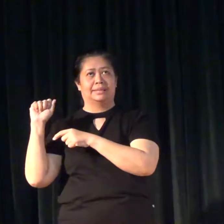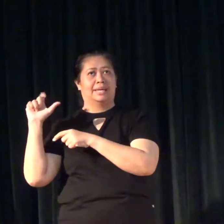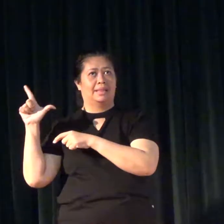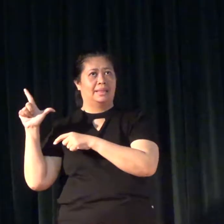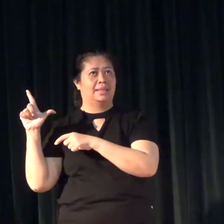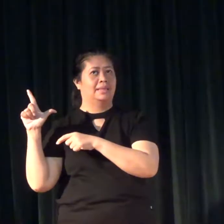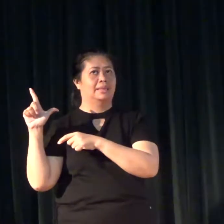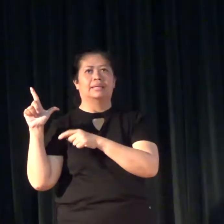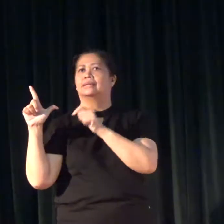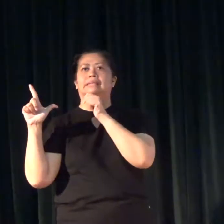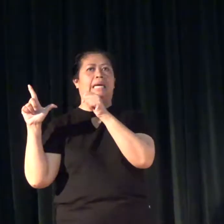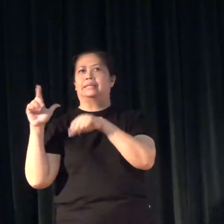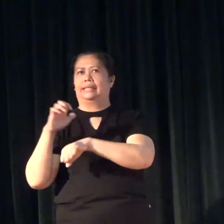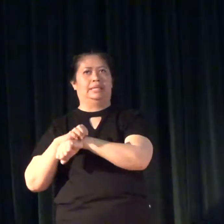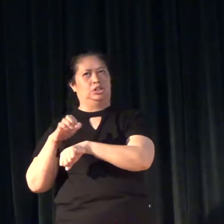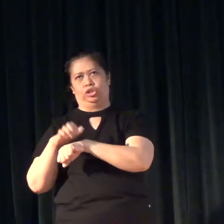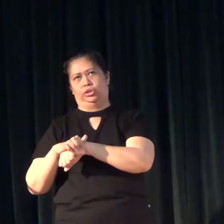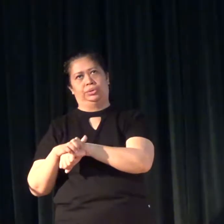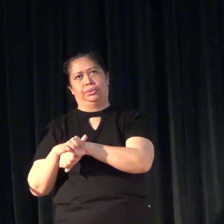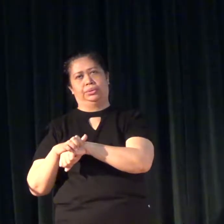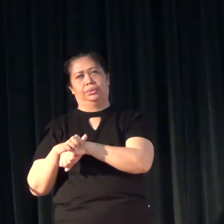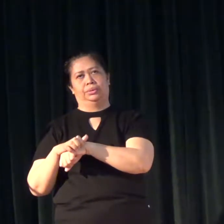ASL is not English.